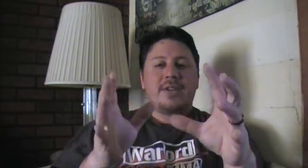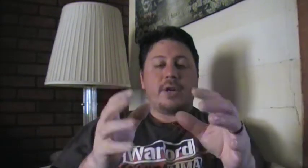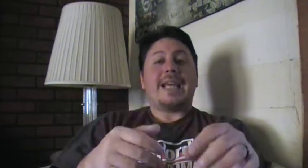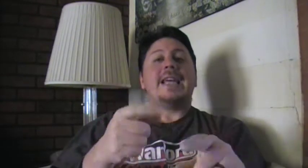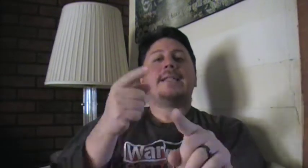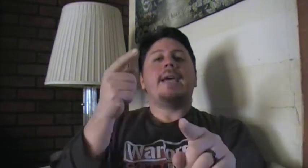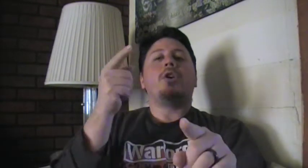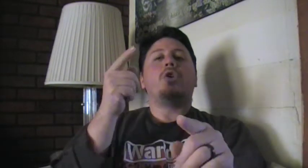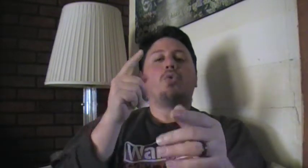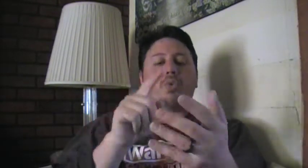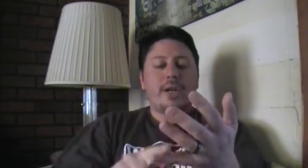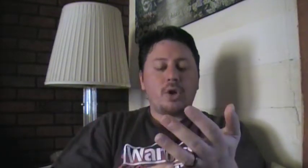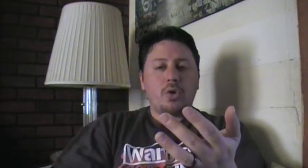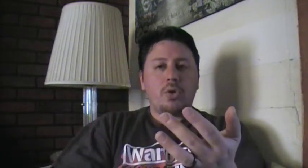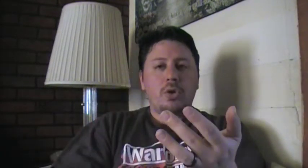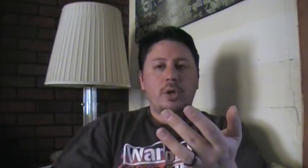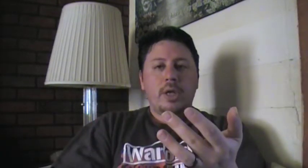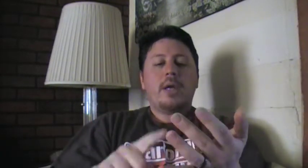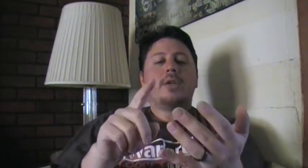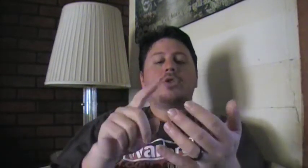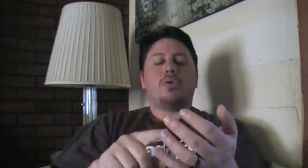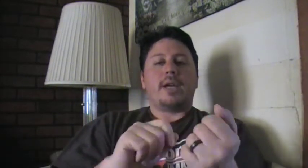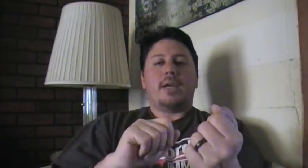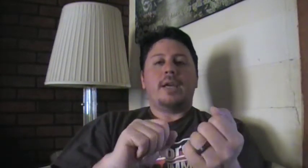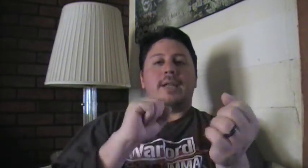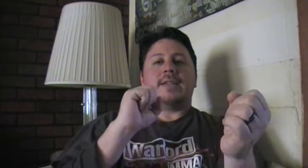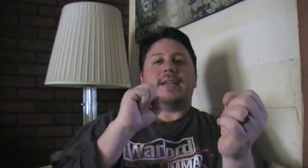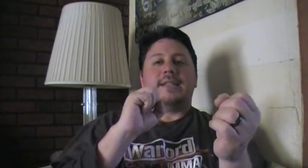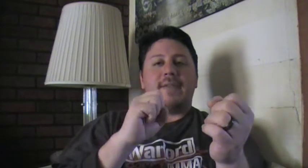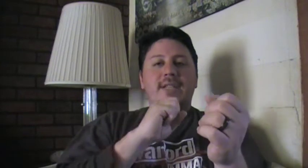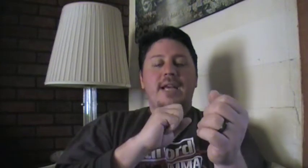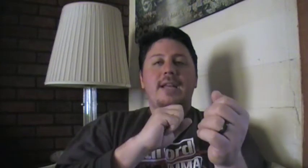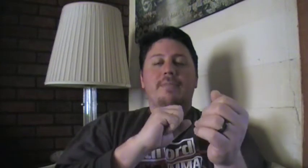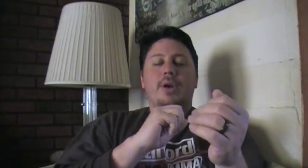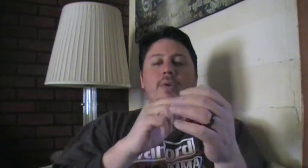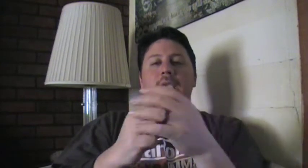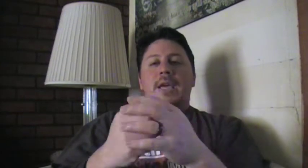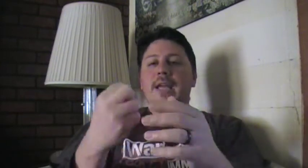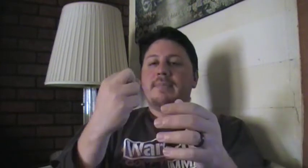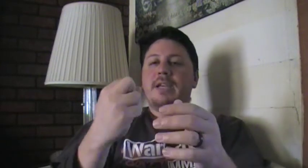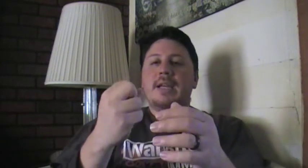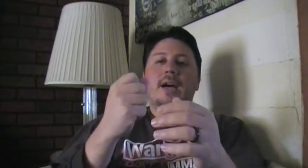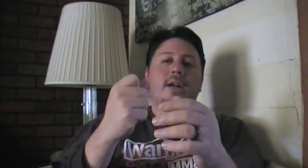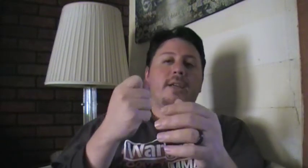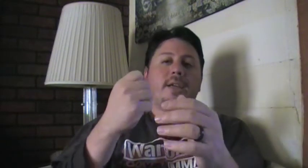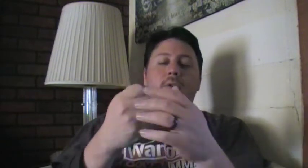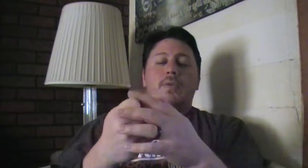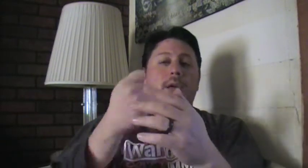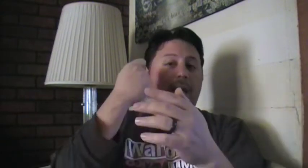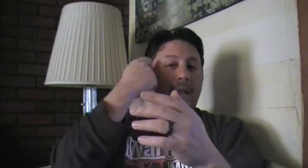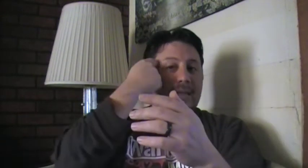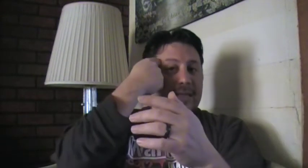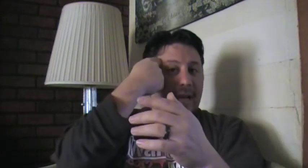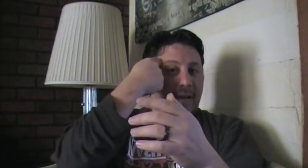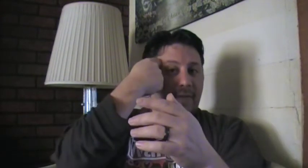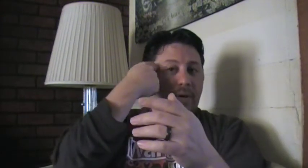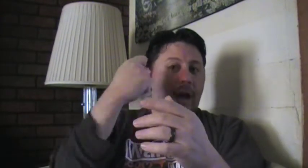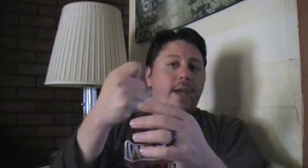strike. It's a critical strike. It is a devastating blow. It's me knuckling you in the side of your eye